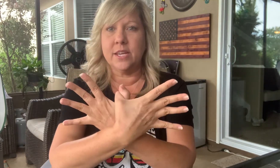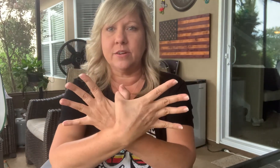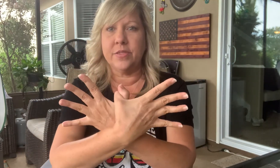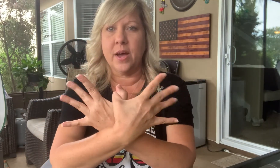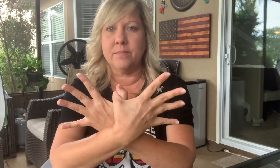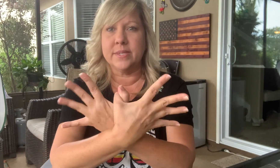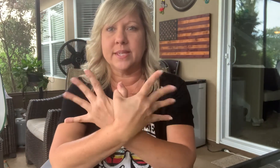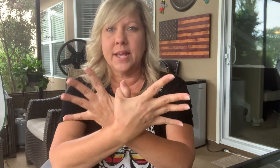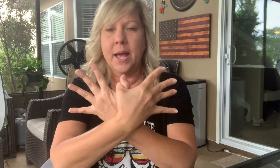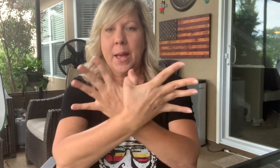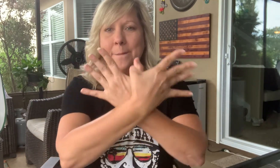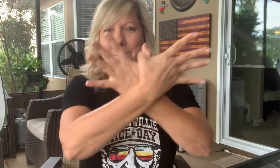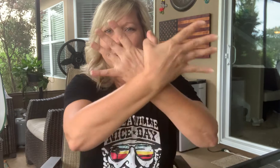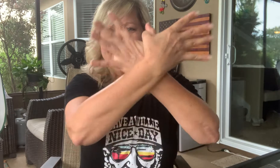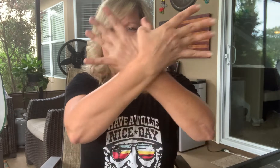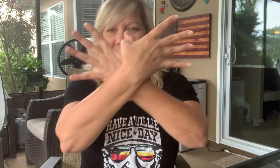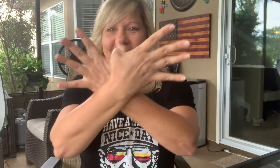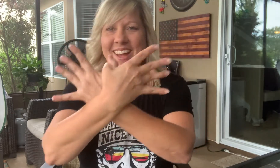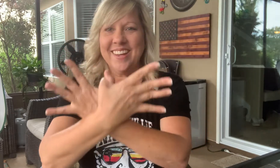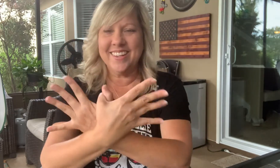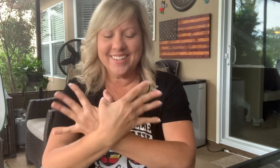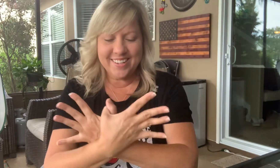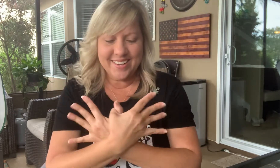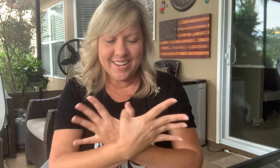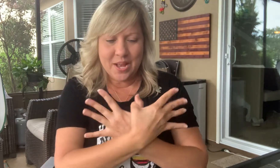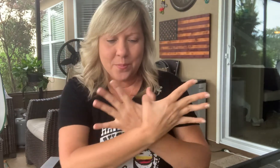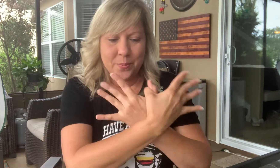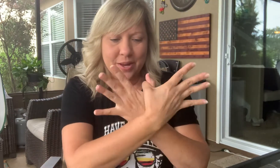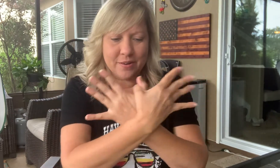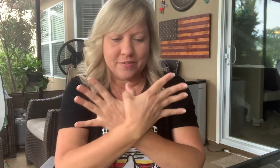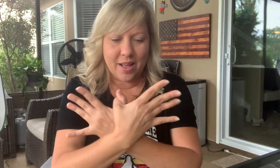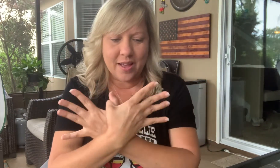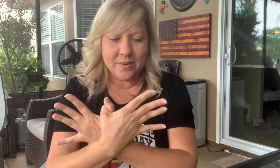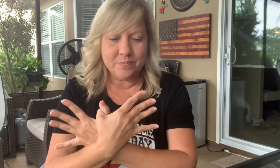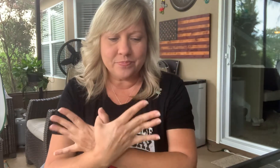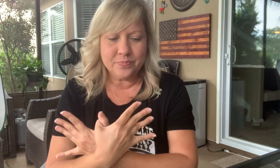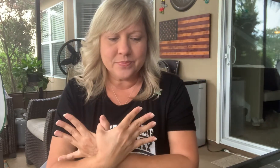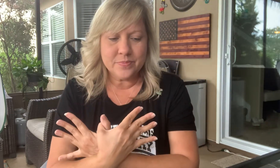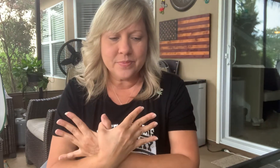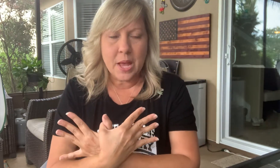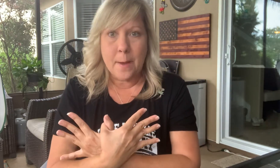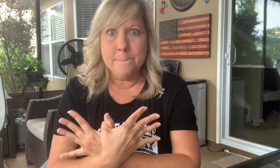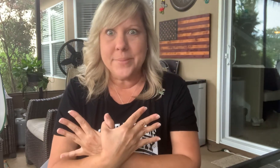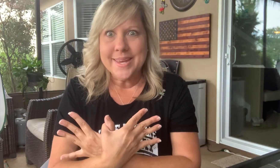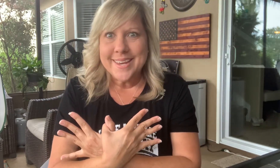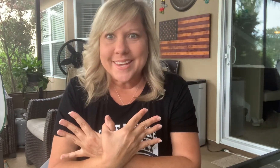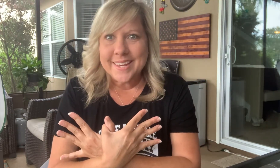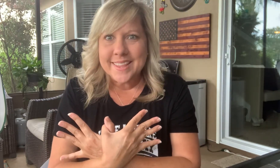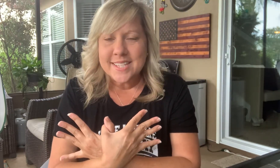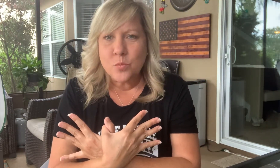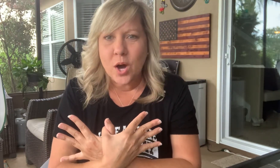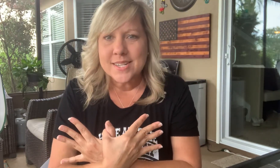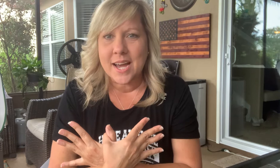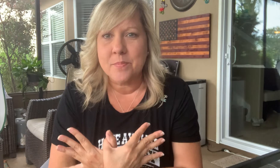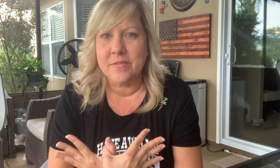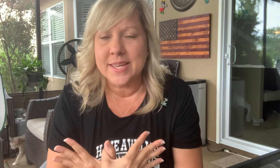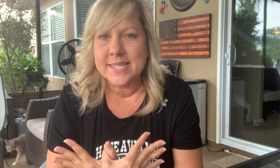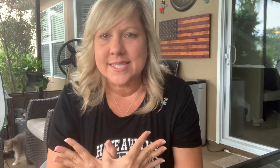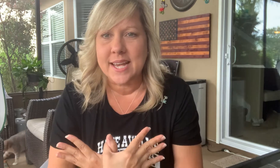your thumbs. Butterfly. Butterfly. Bee. That's one type of insect.